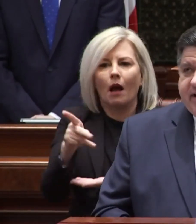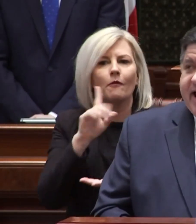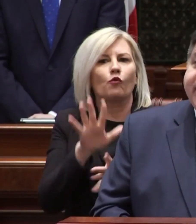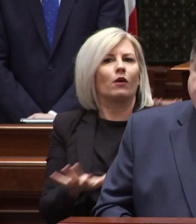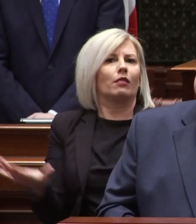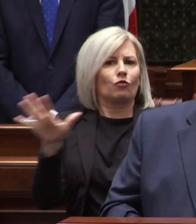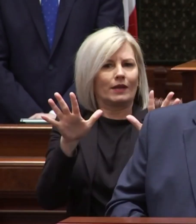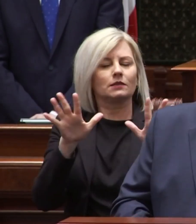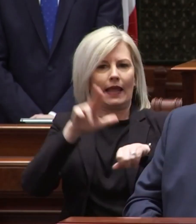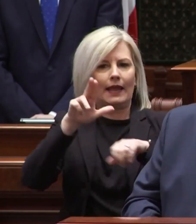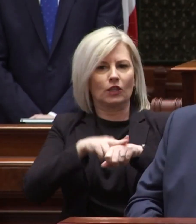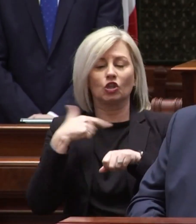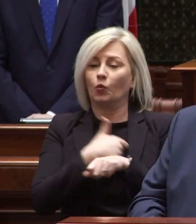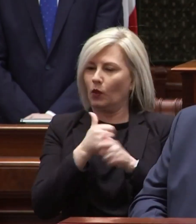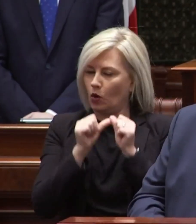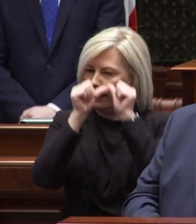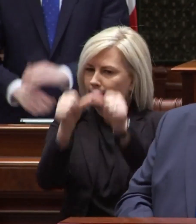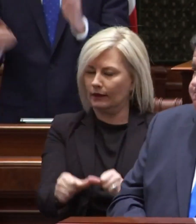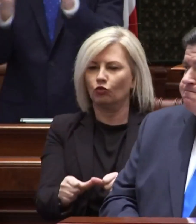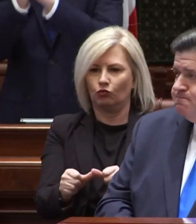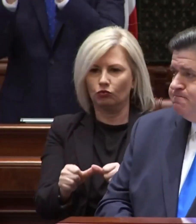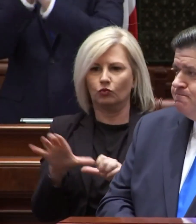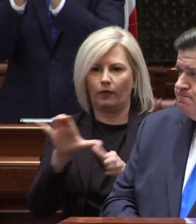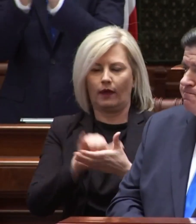of the nation and we will keep doing it